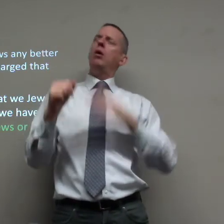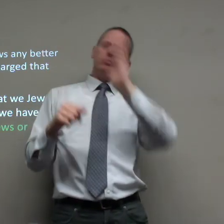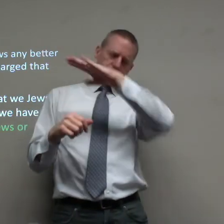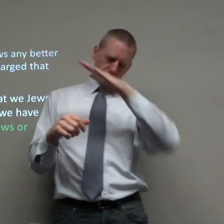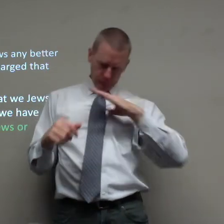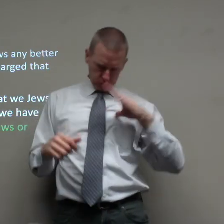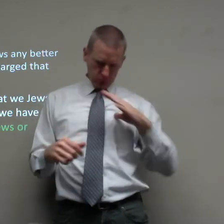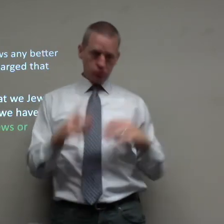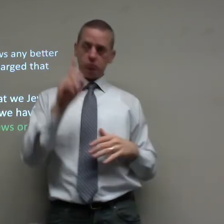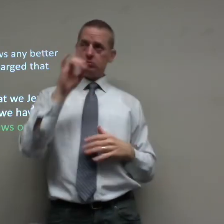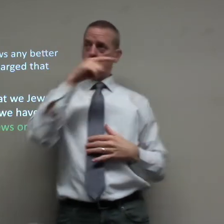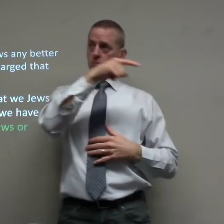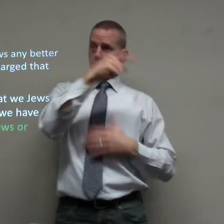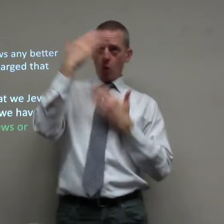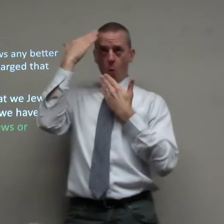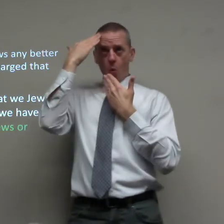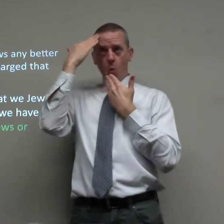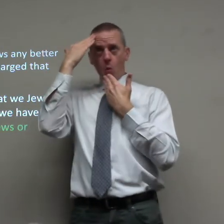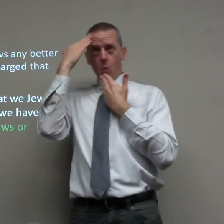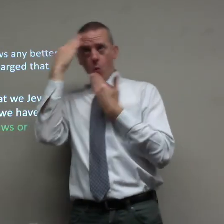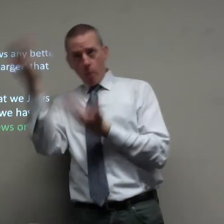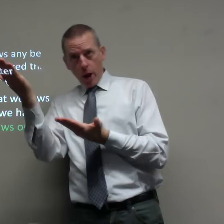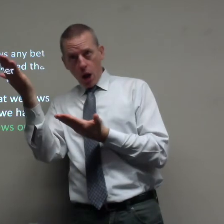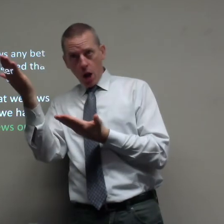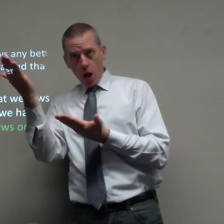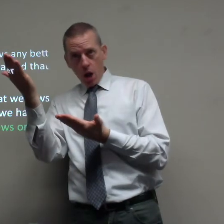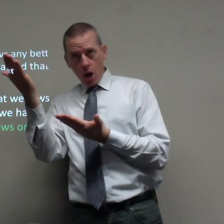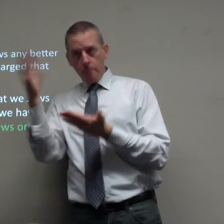yeah okay do they obey